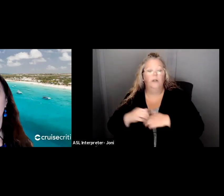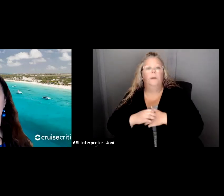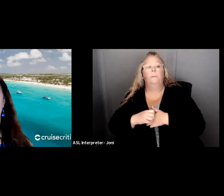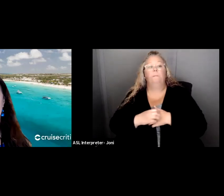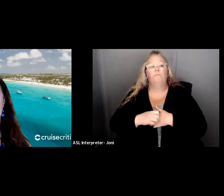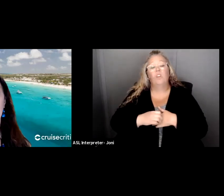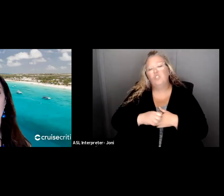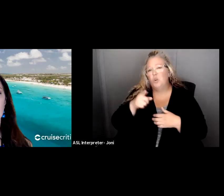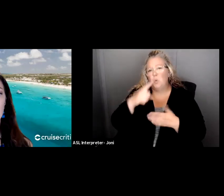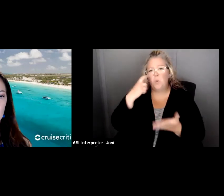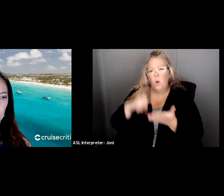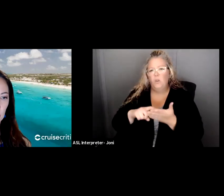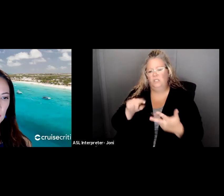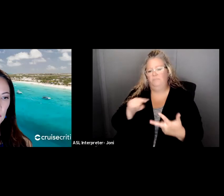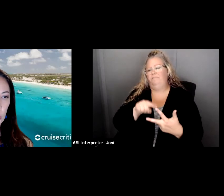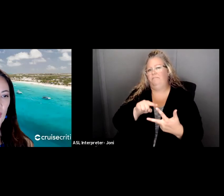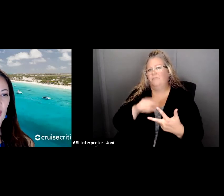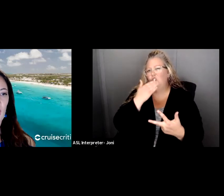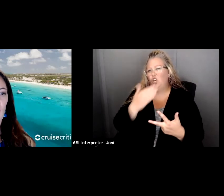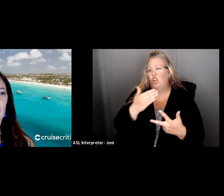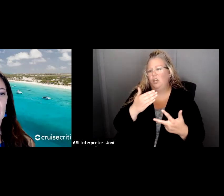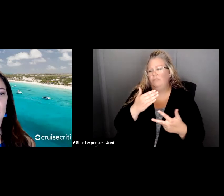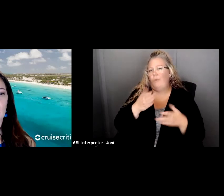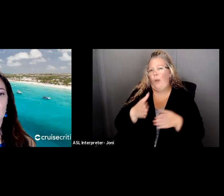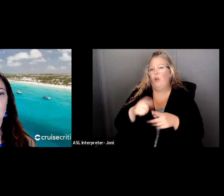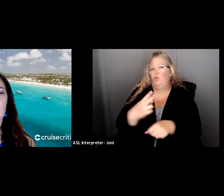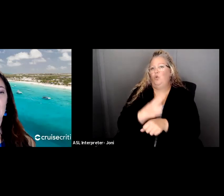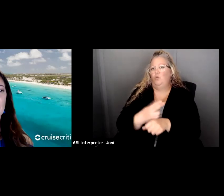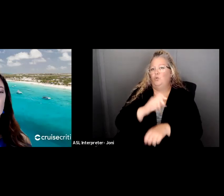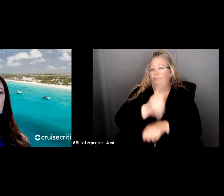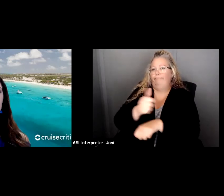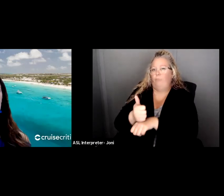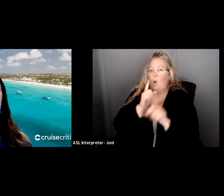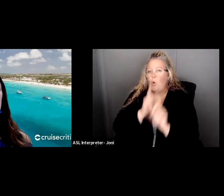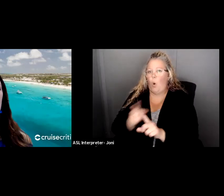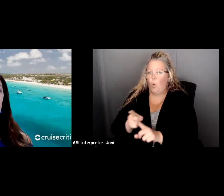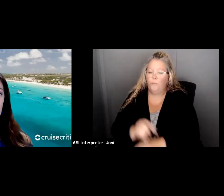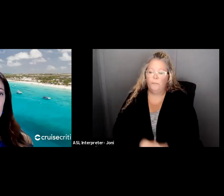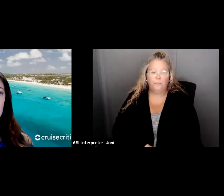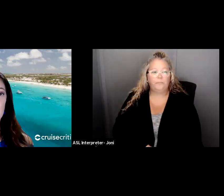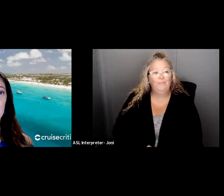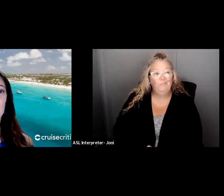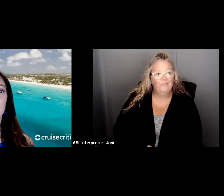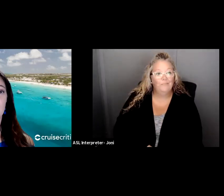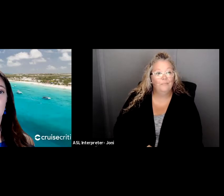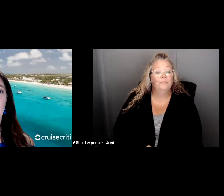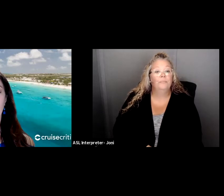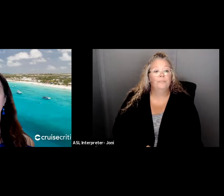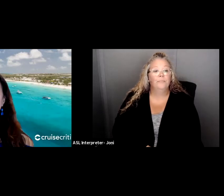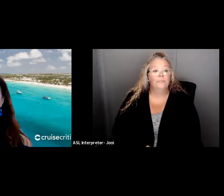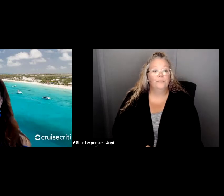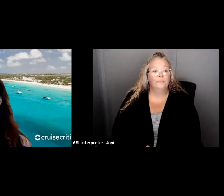setting, um, practice. All right, let's go to the fourth stage